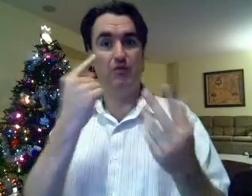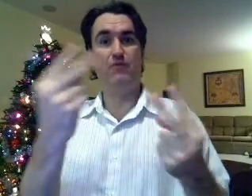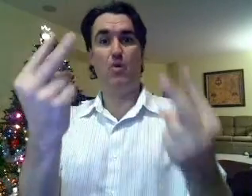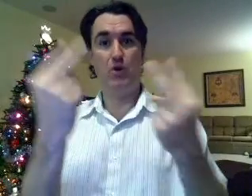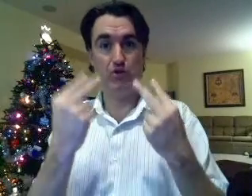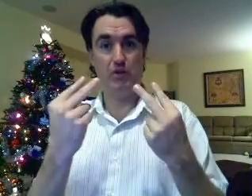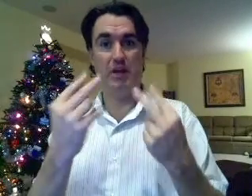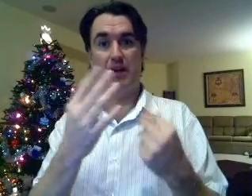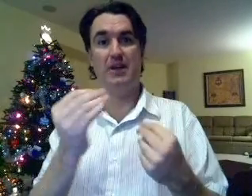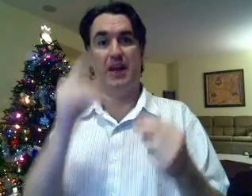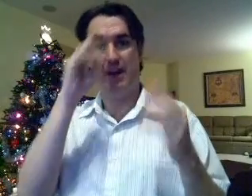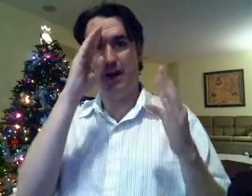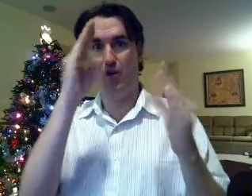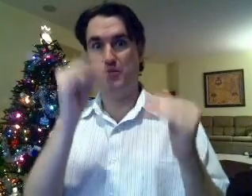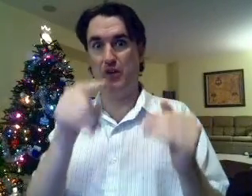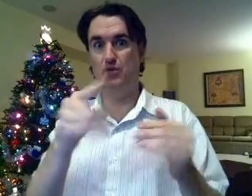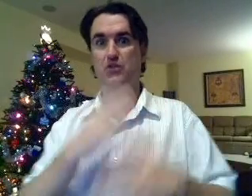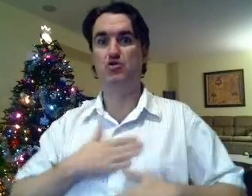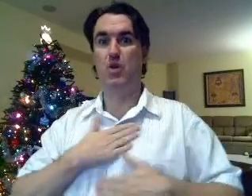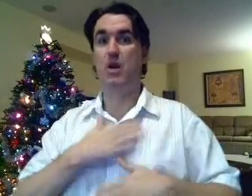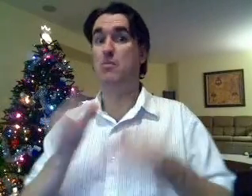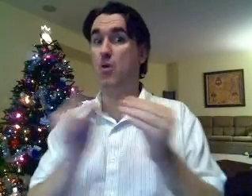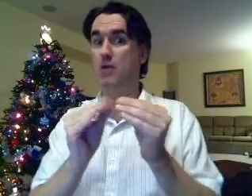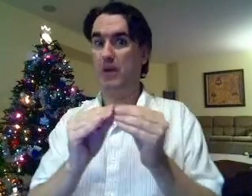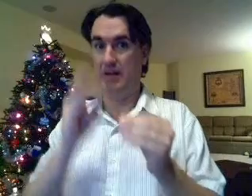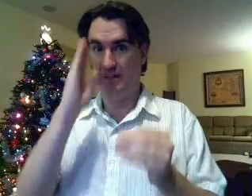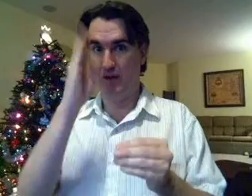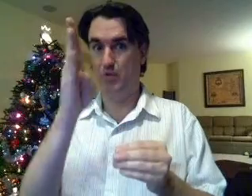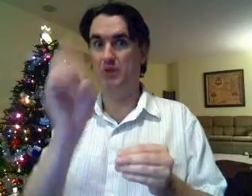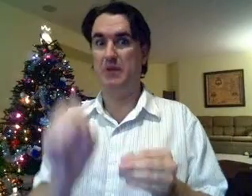for tuning in, and I hope that you enjoy more, because there will be.